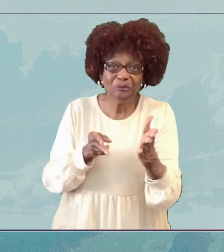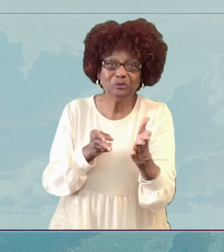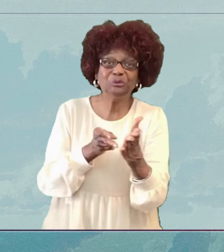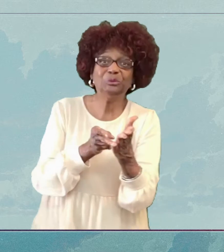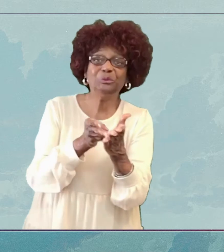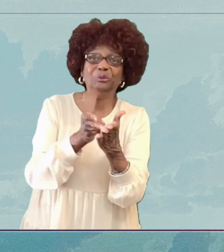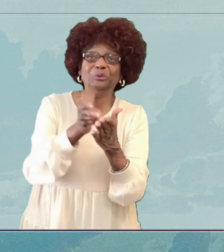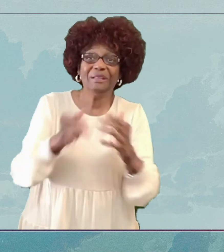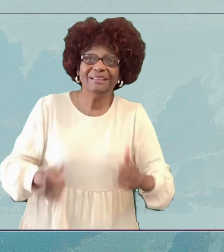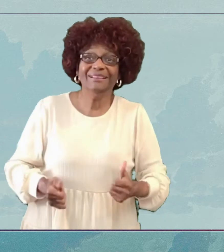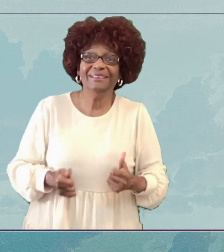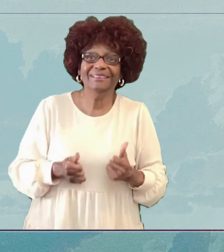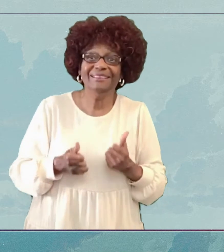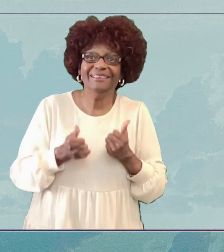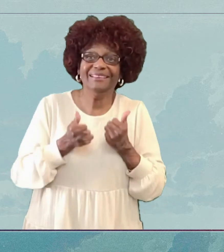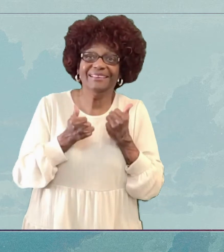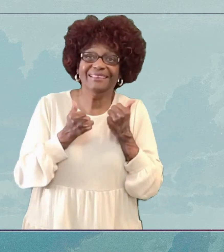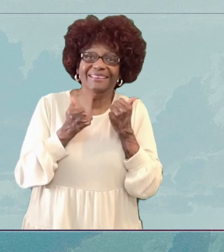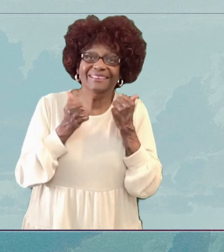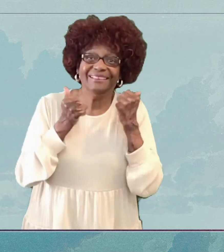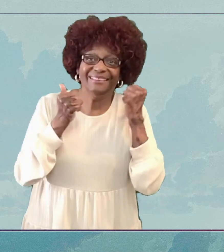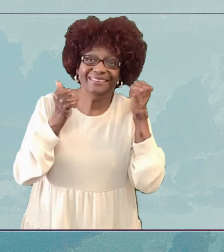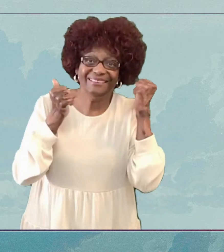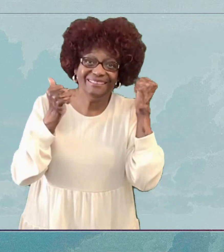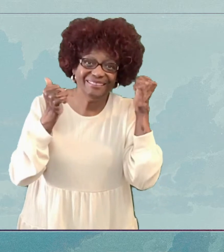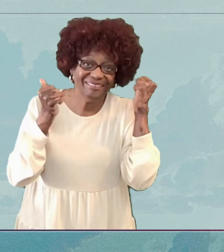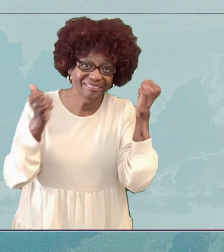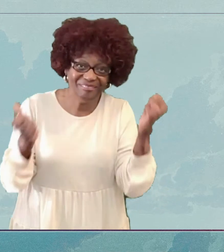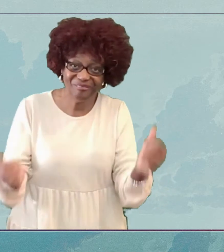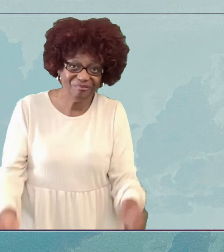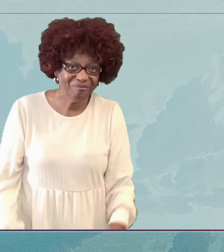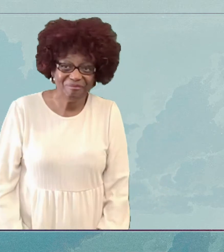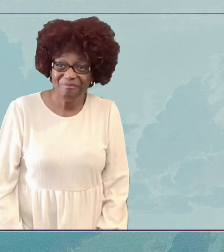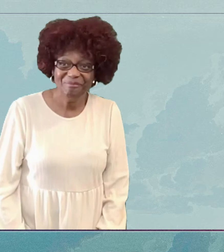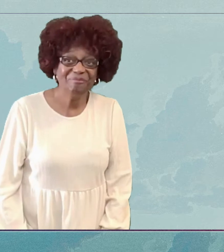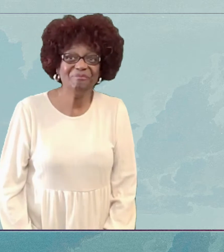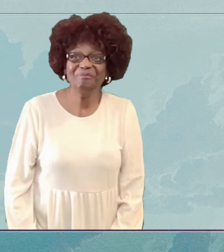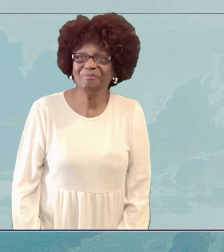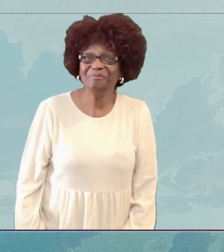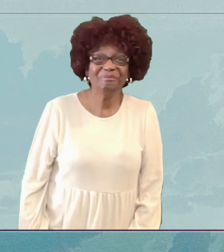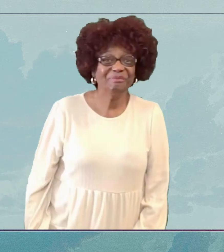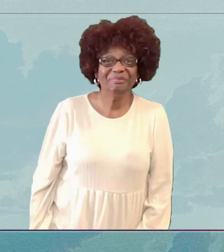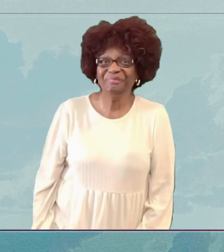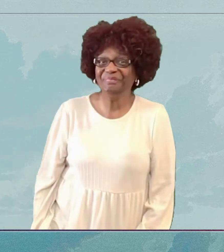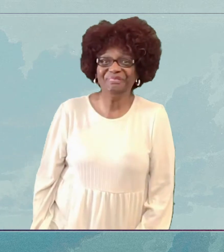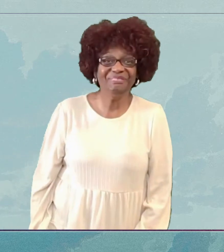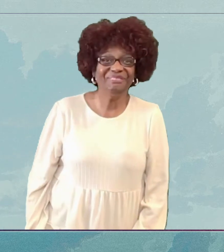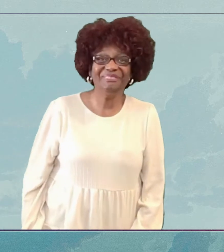you the way And the light And It's a new horizon